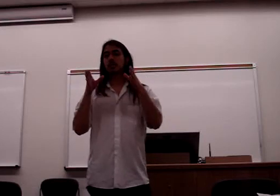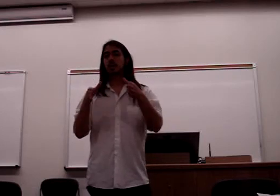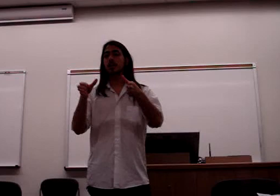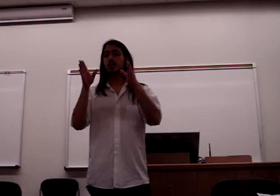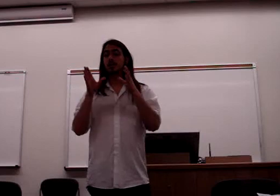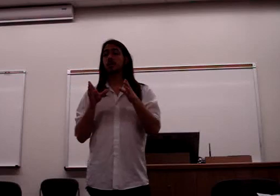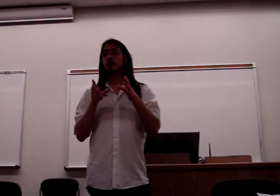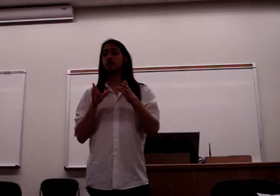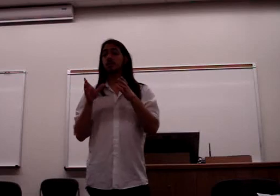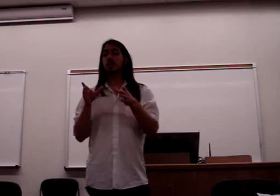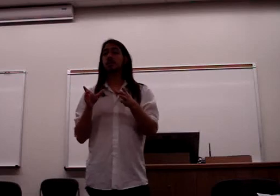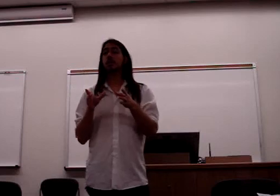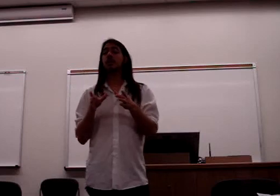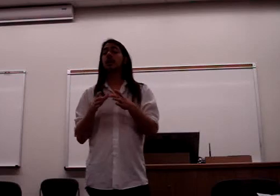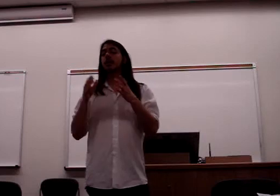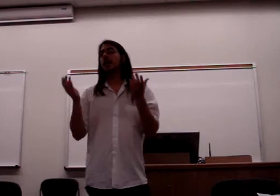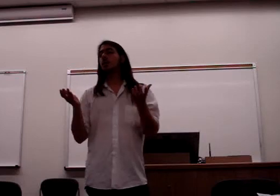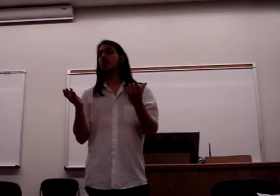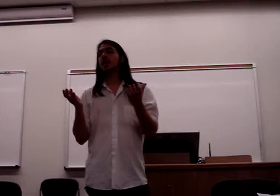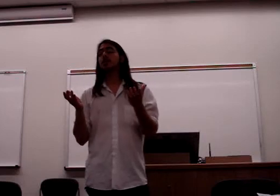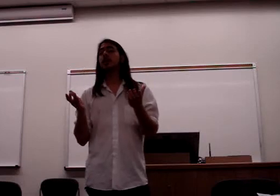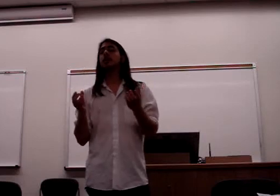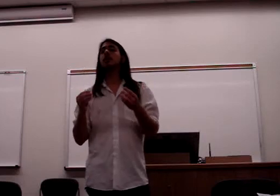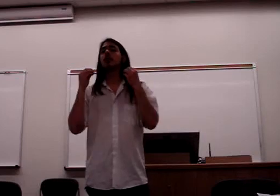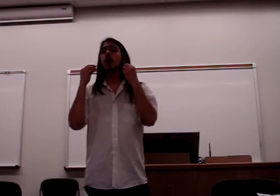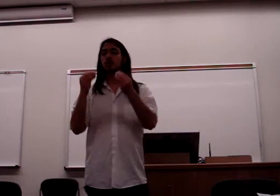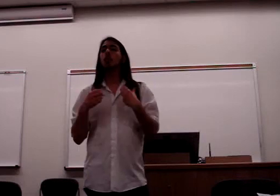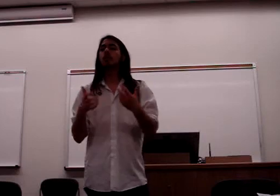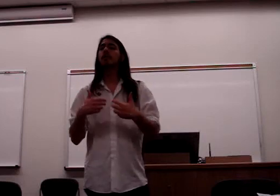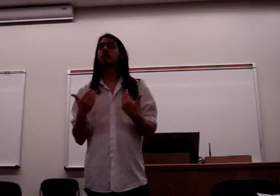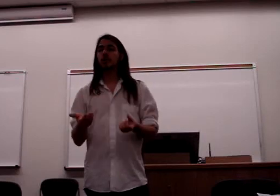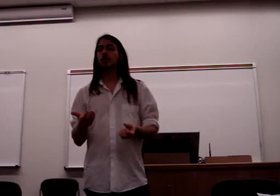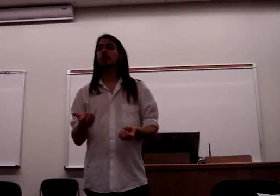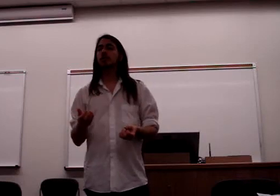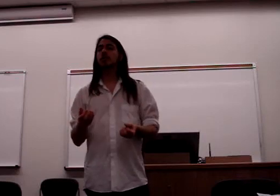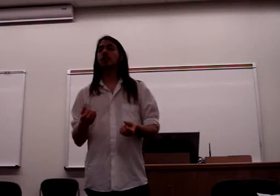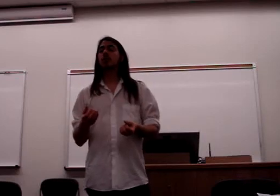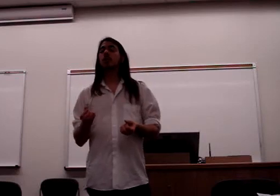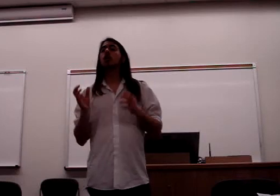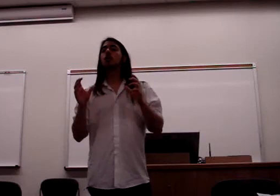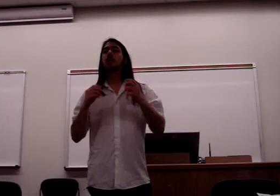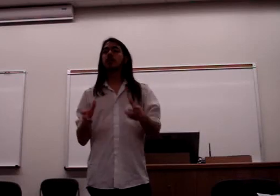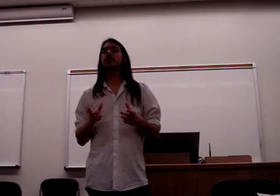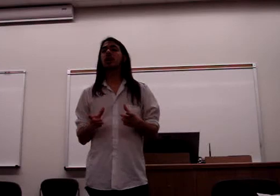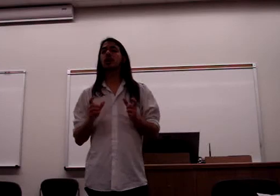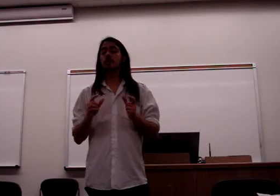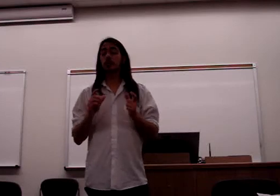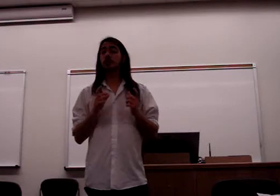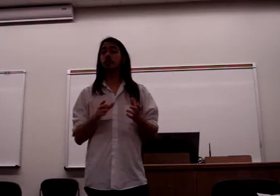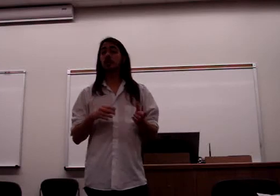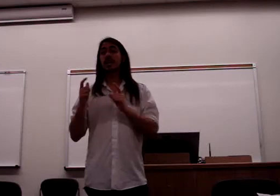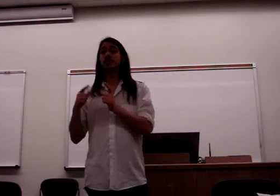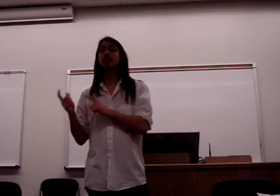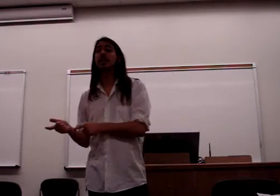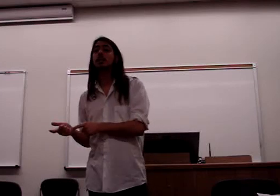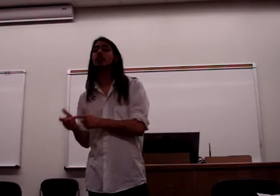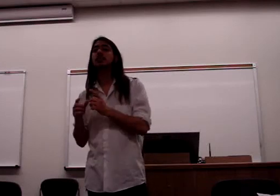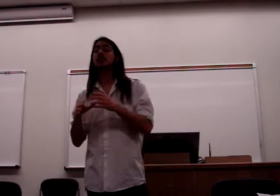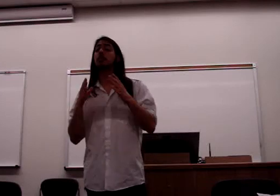generates a truth procedure. Now, what does that mean? October Revolution. Who declares the October Revolution? Yes, Lenin, but it's the